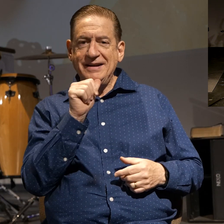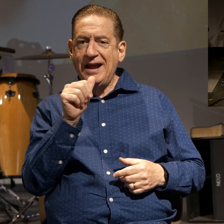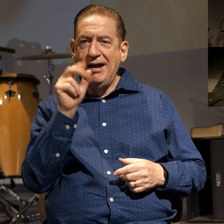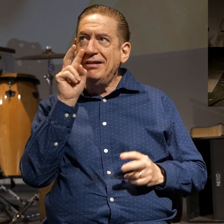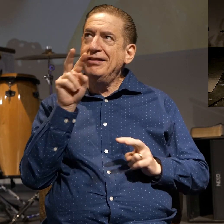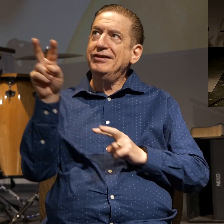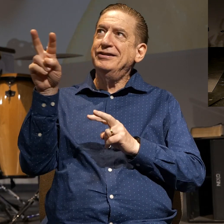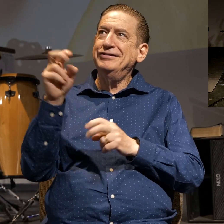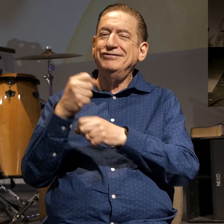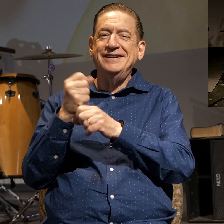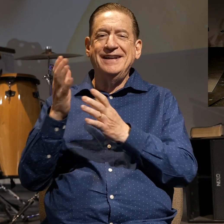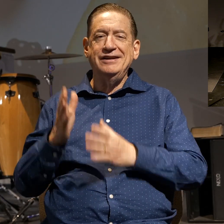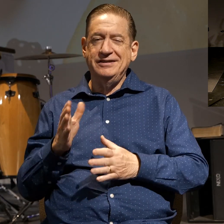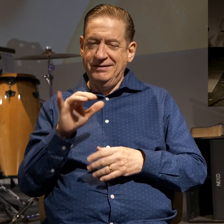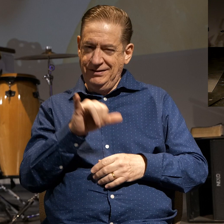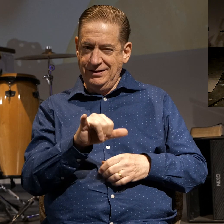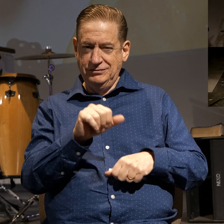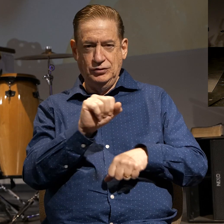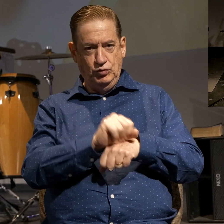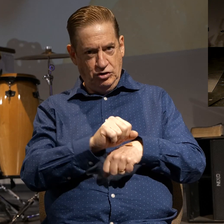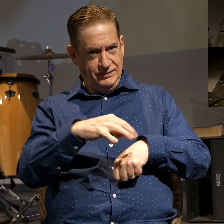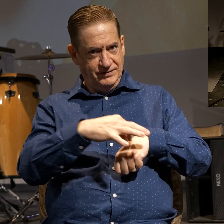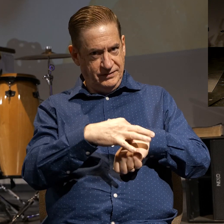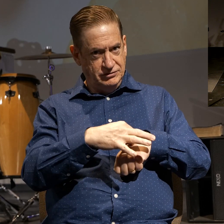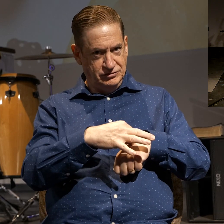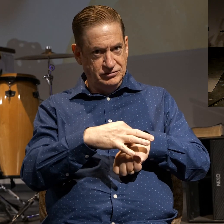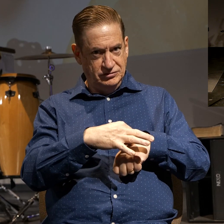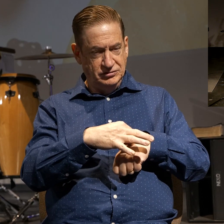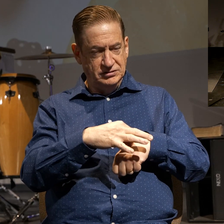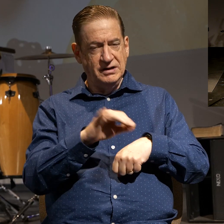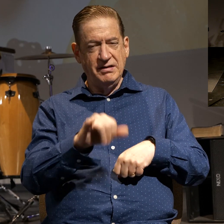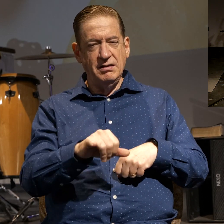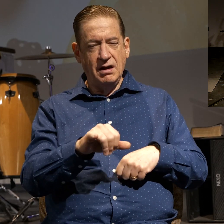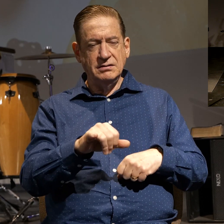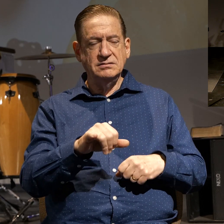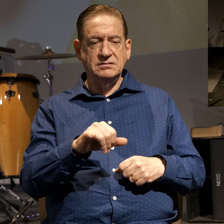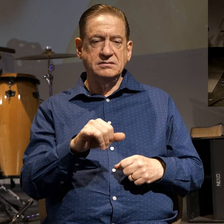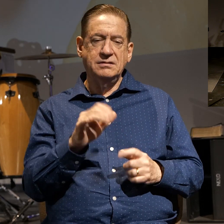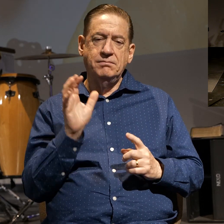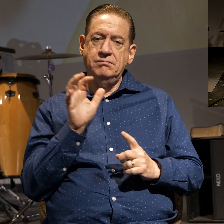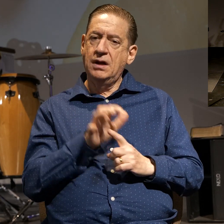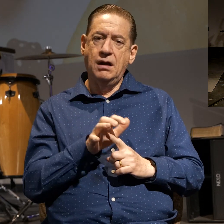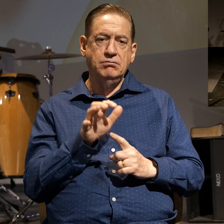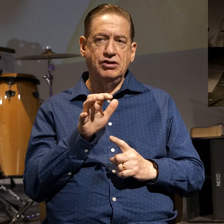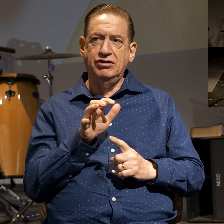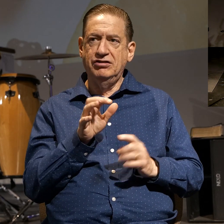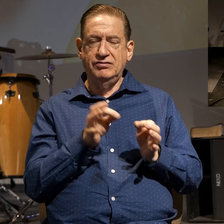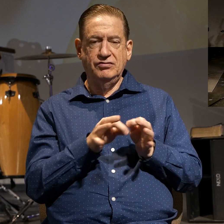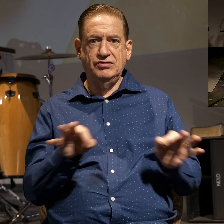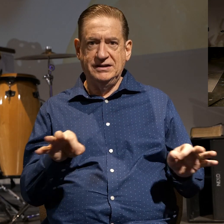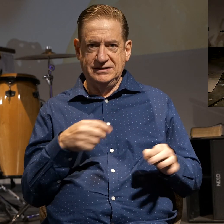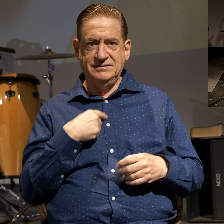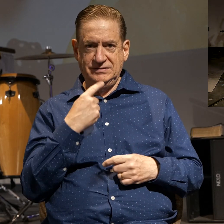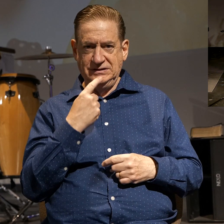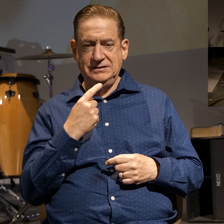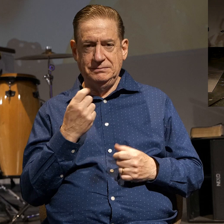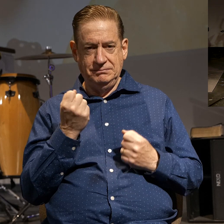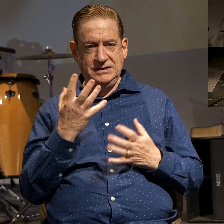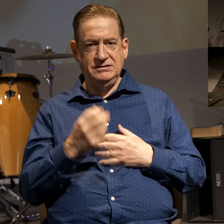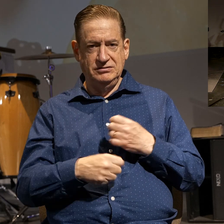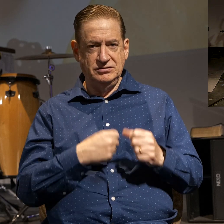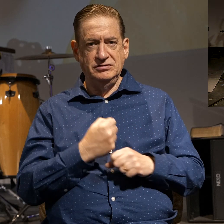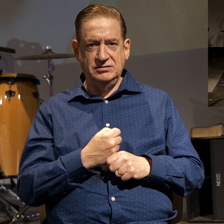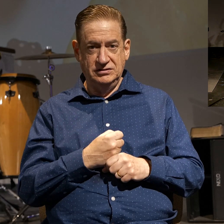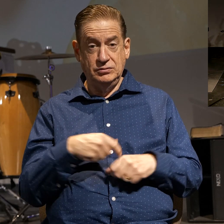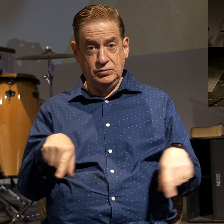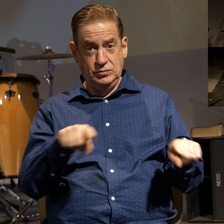That's the work of the flesh. Now, kind of a popular phrase that I've used for quite a number of years now. Those of